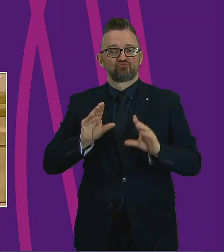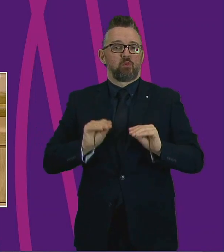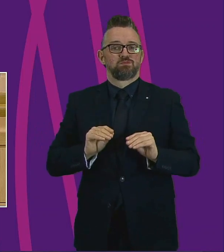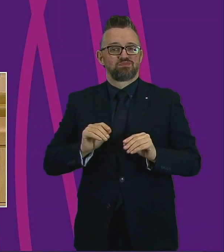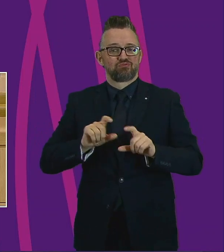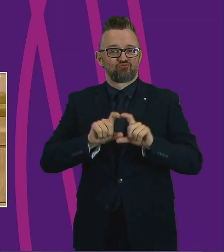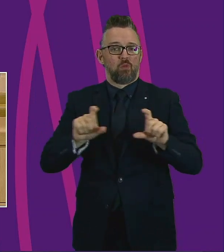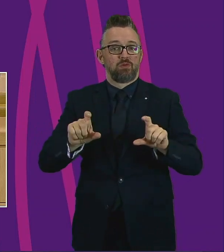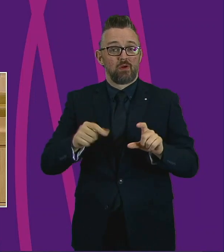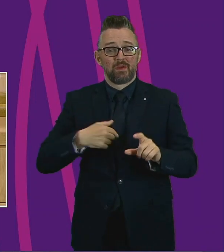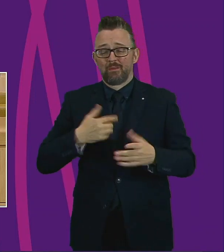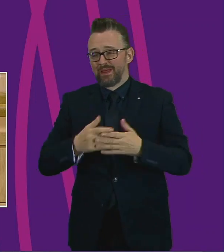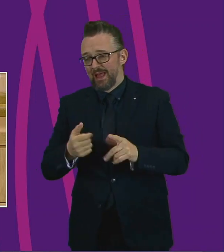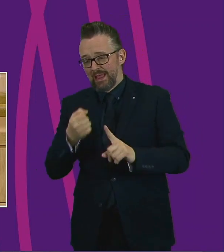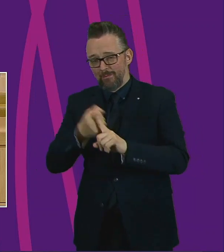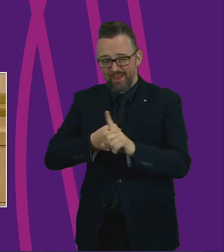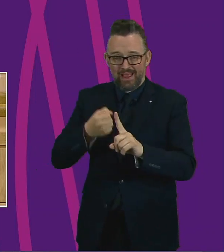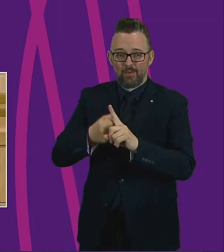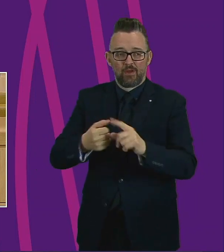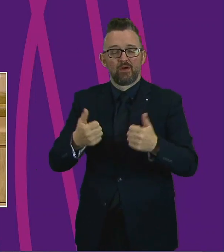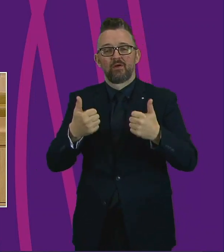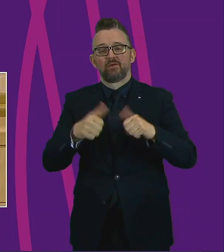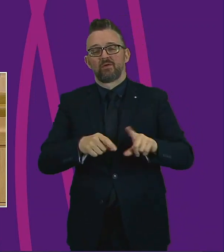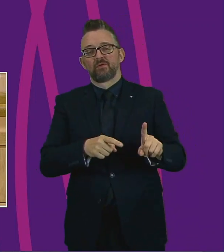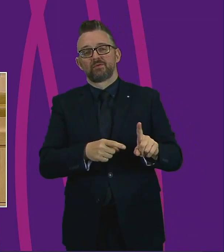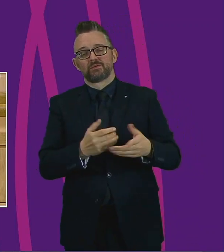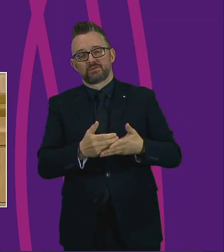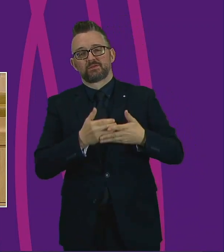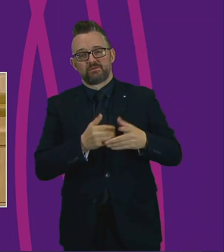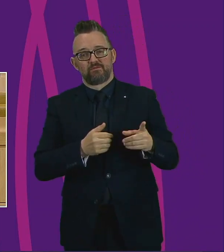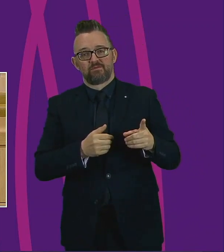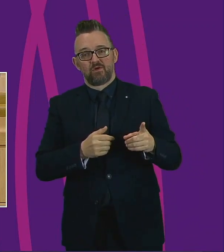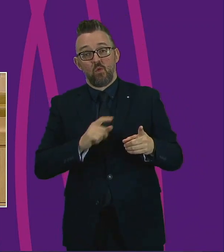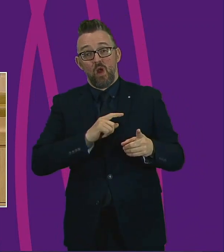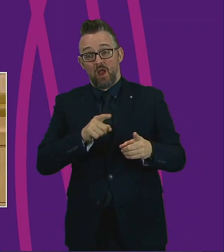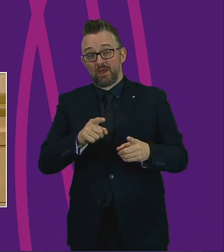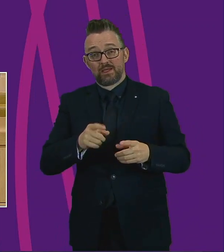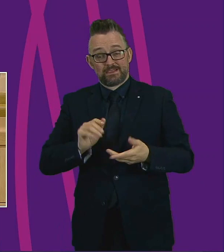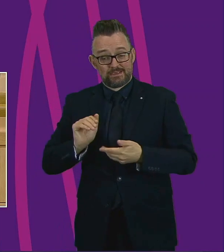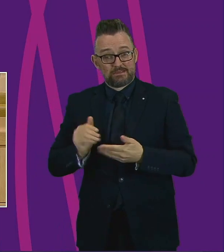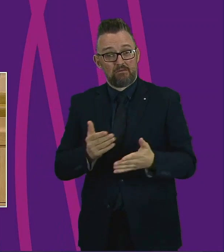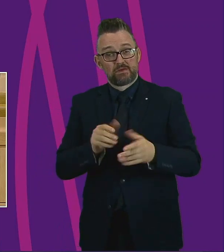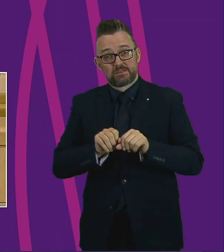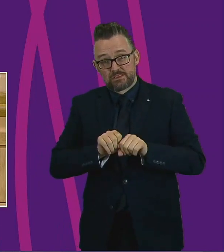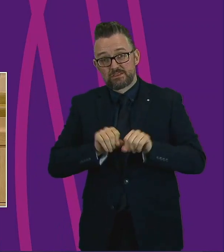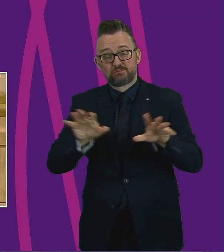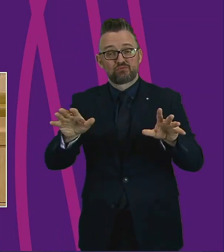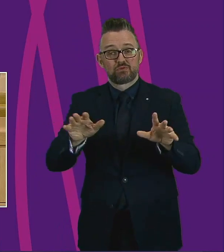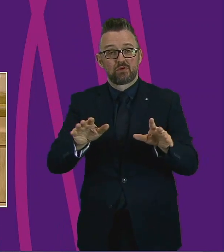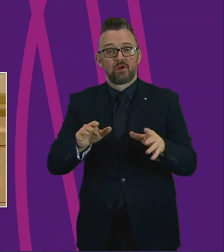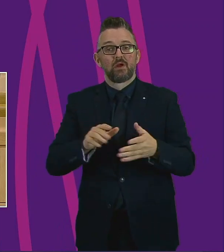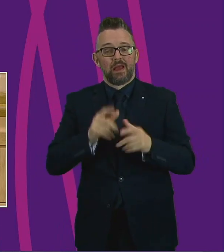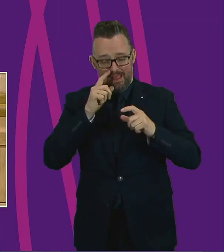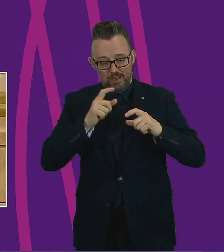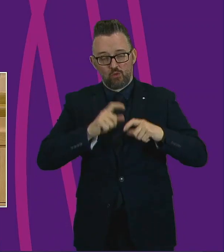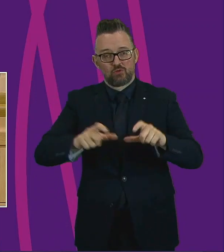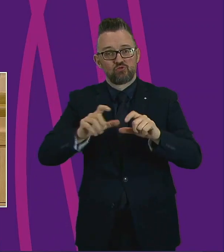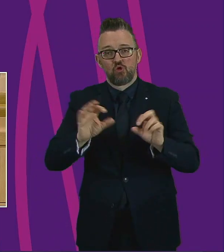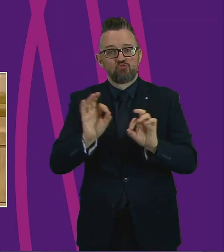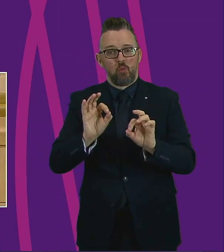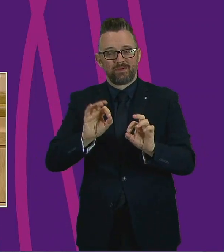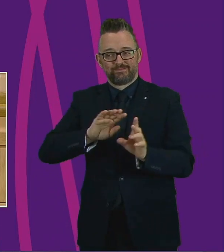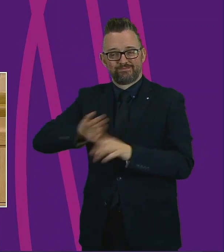campaigned for, and it couldn't be more important to ensure that vital services continue and that no one is left behind.